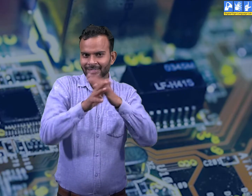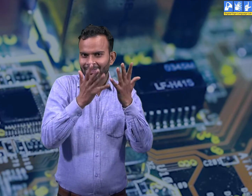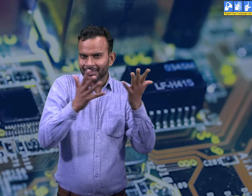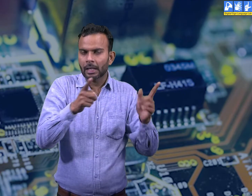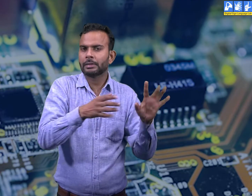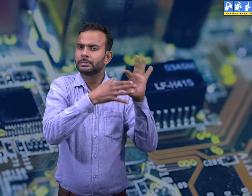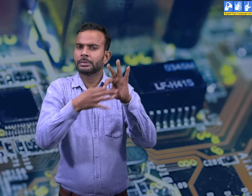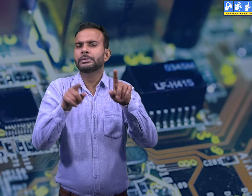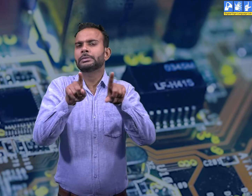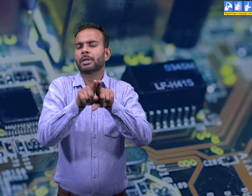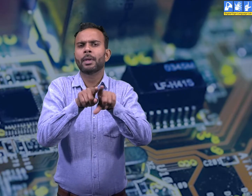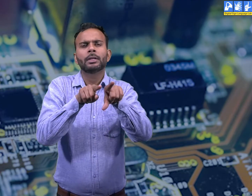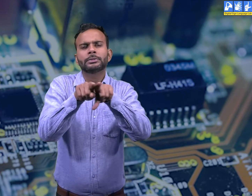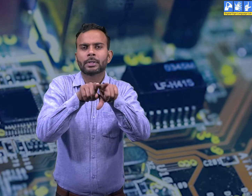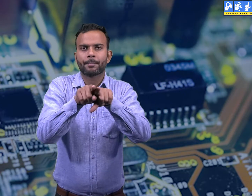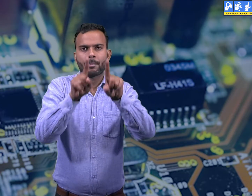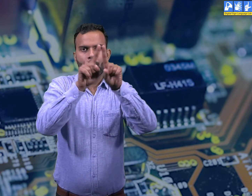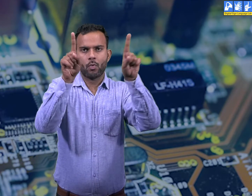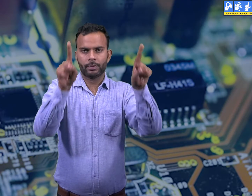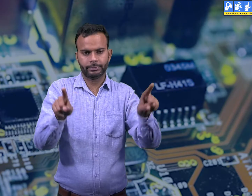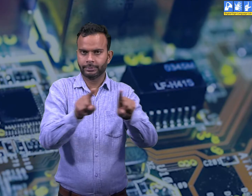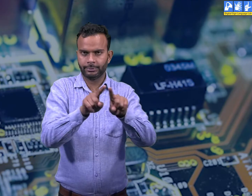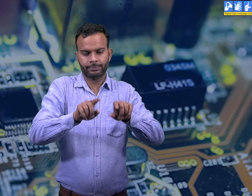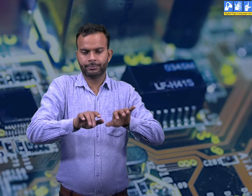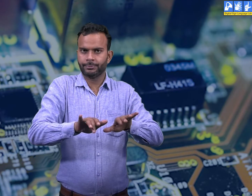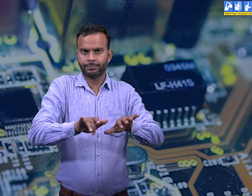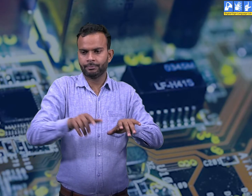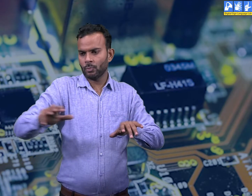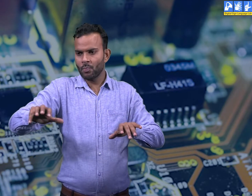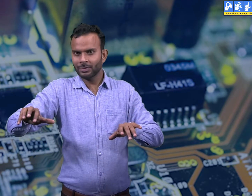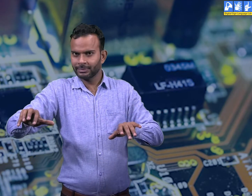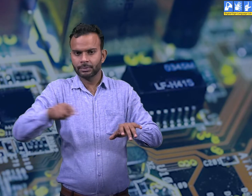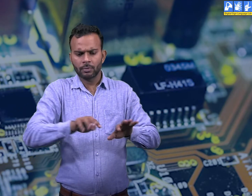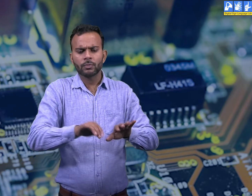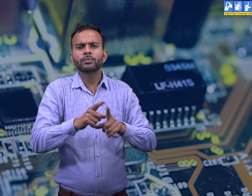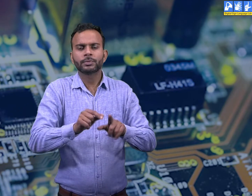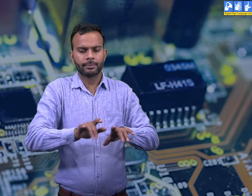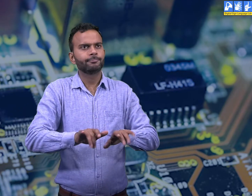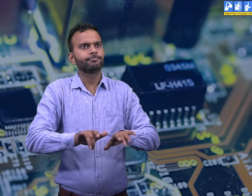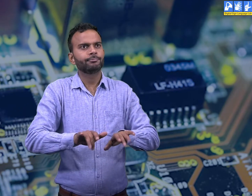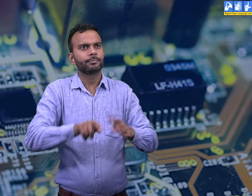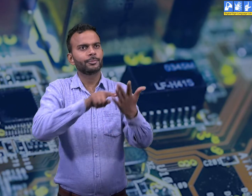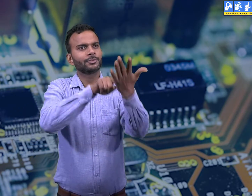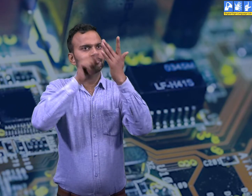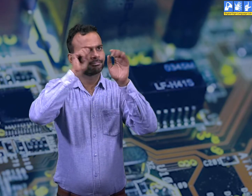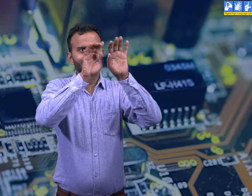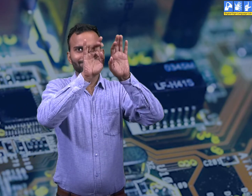When we work on a computer, we input data into it using input devices like keyboard